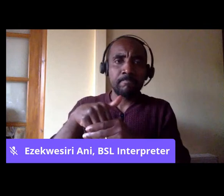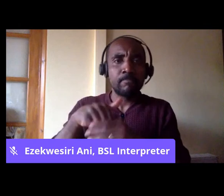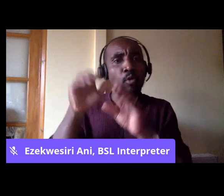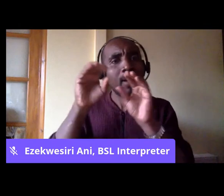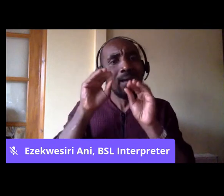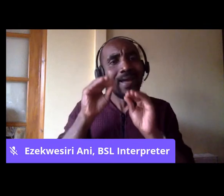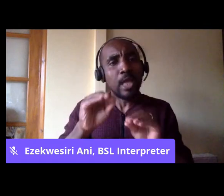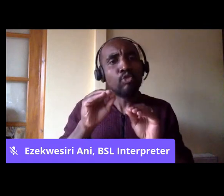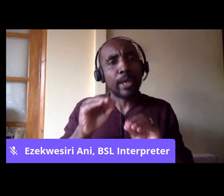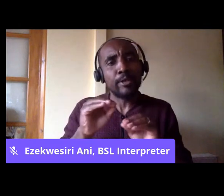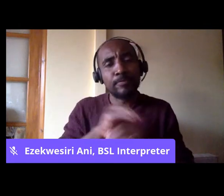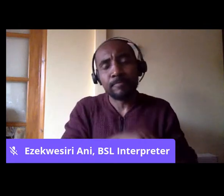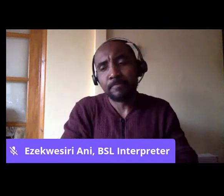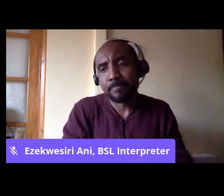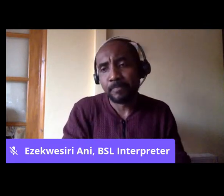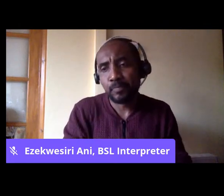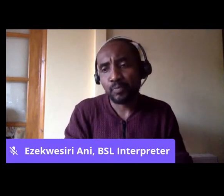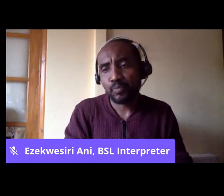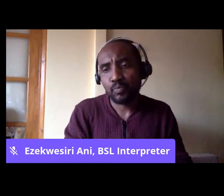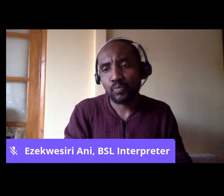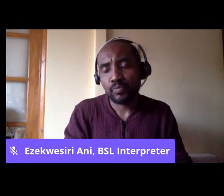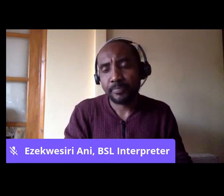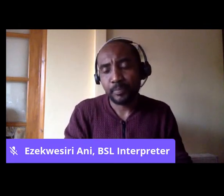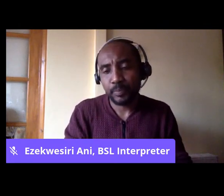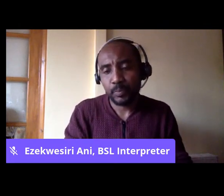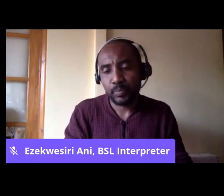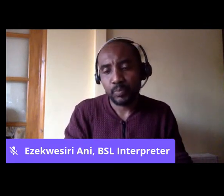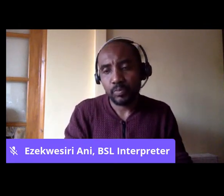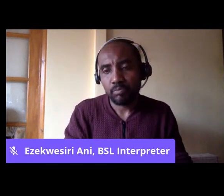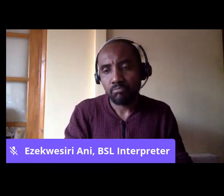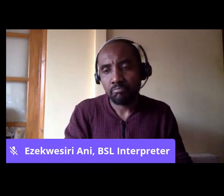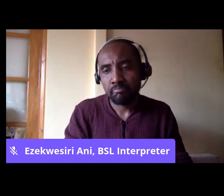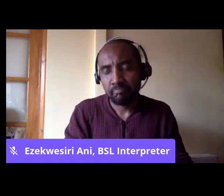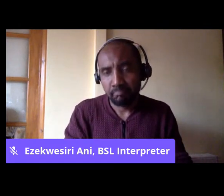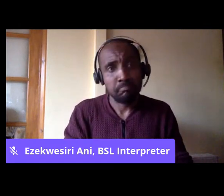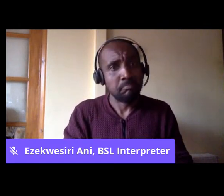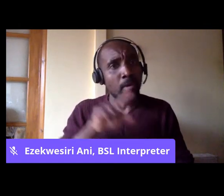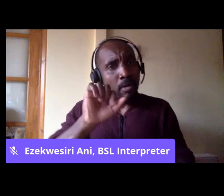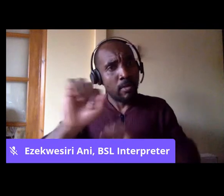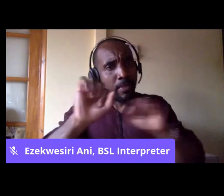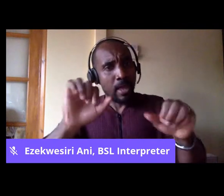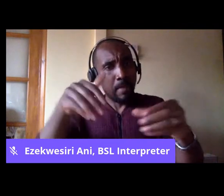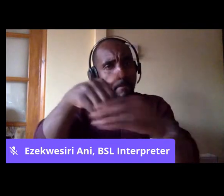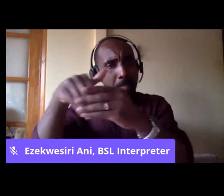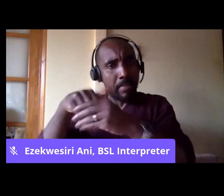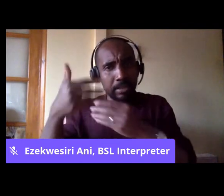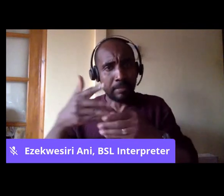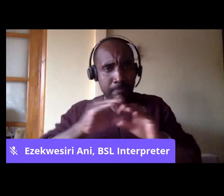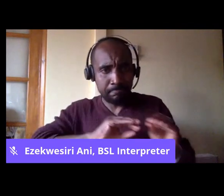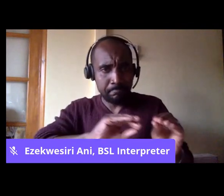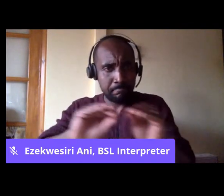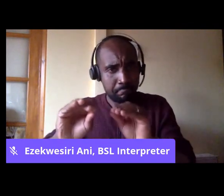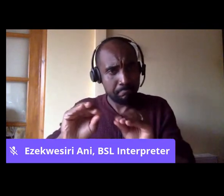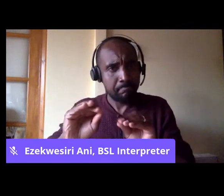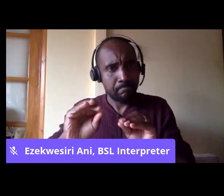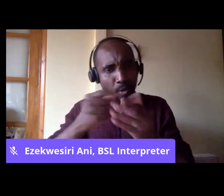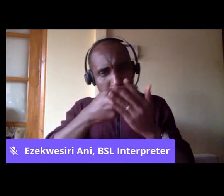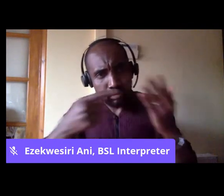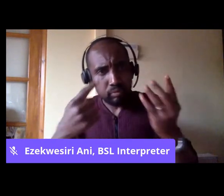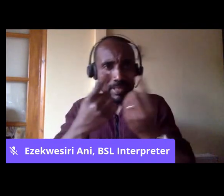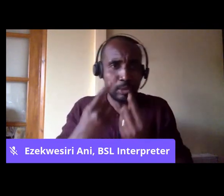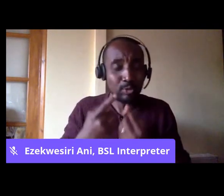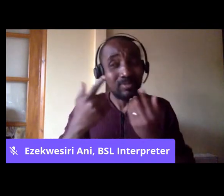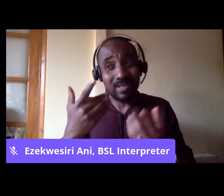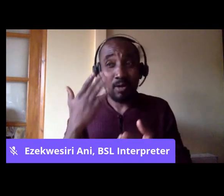Educating trade unionists on a whole host of issues. And now that education in terms of racism has